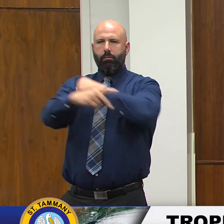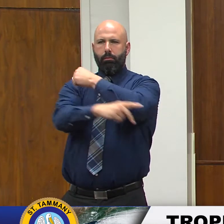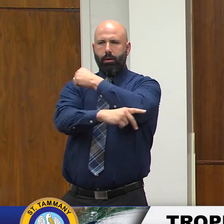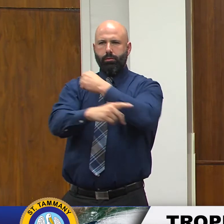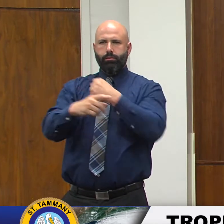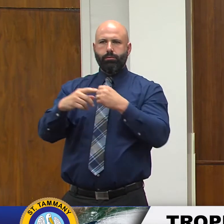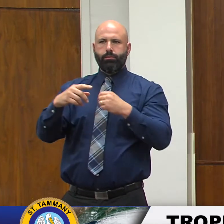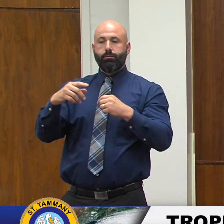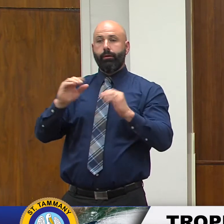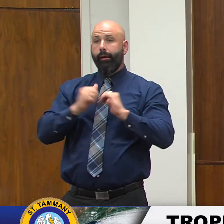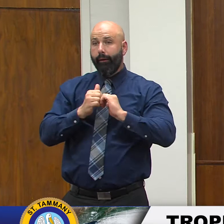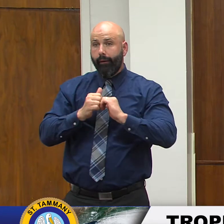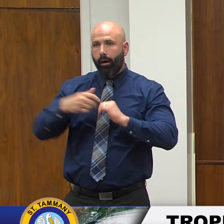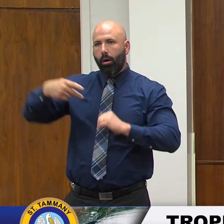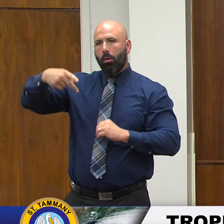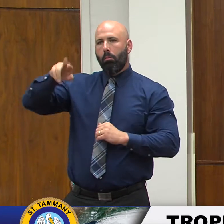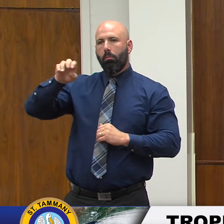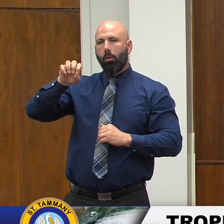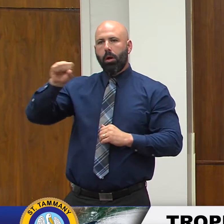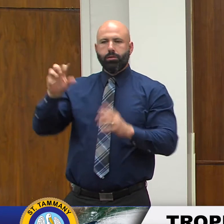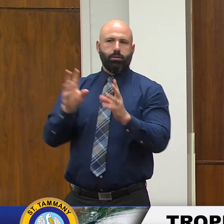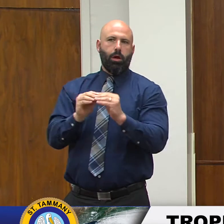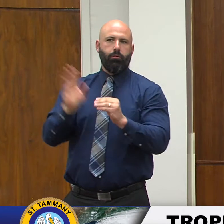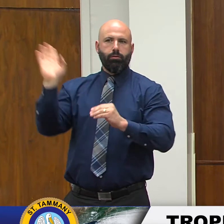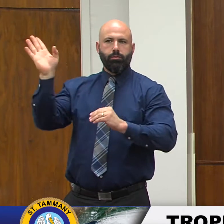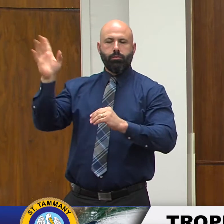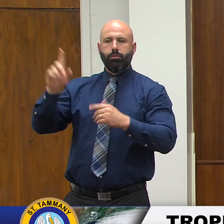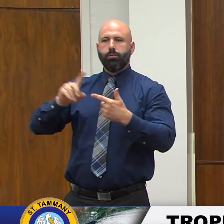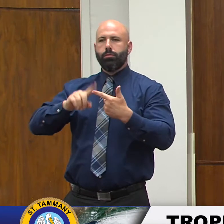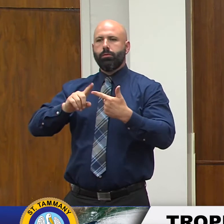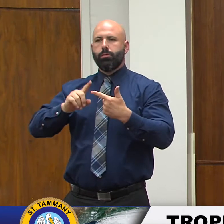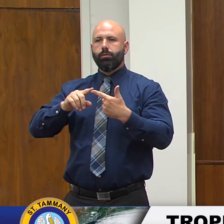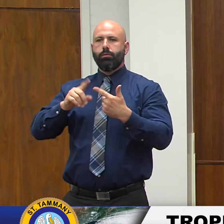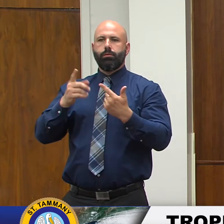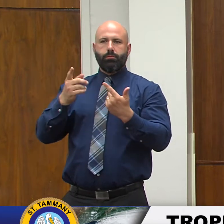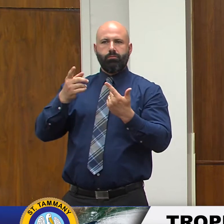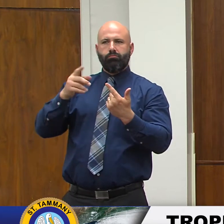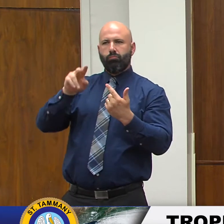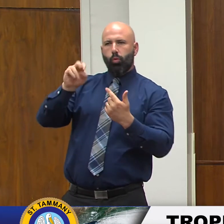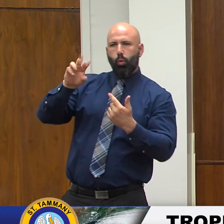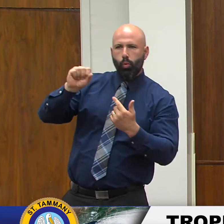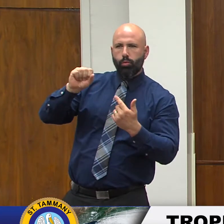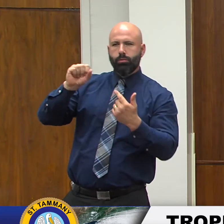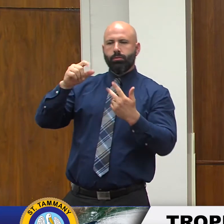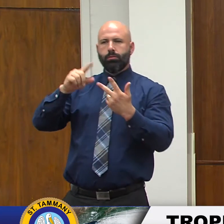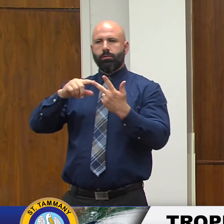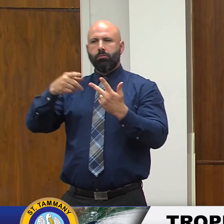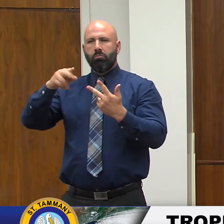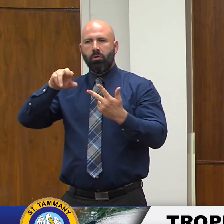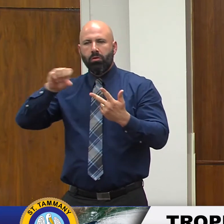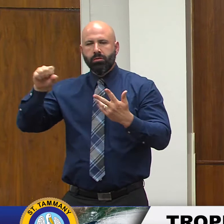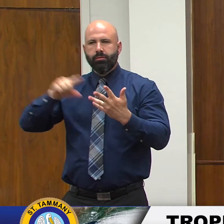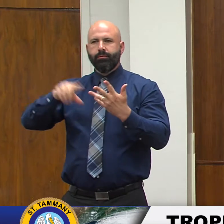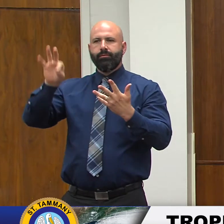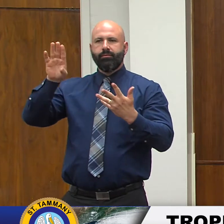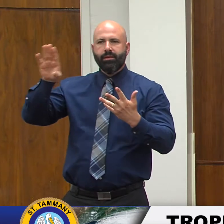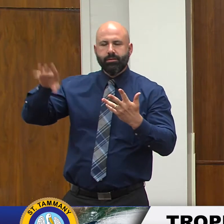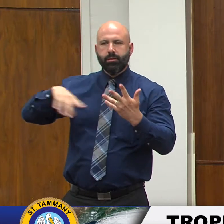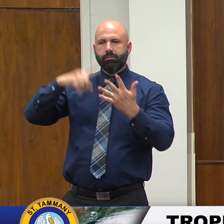this and also through other sources our Facebook